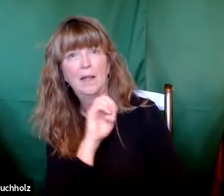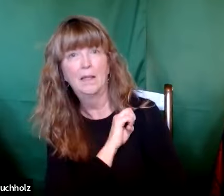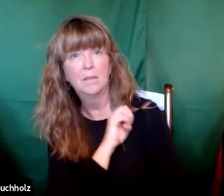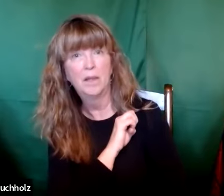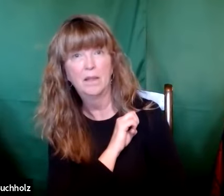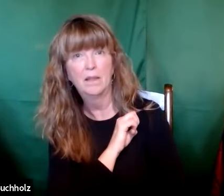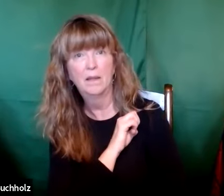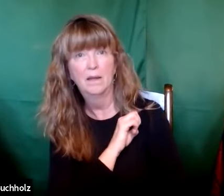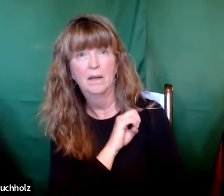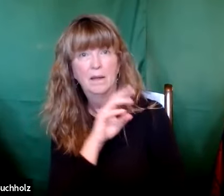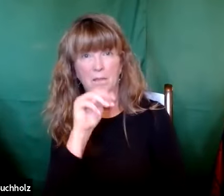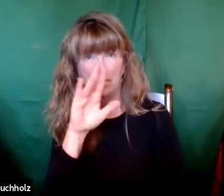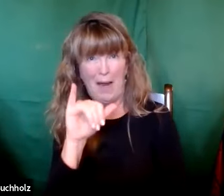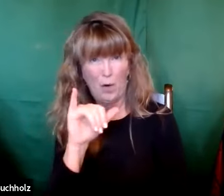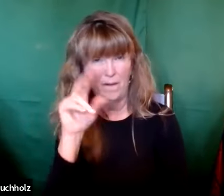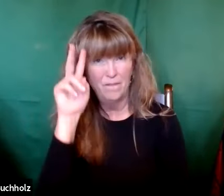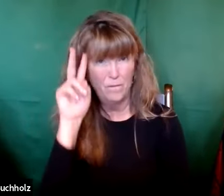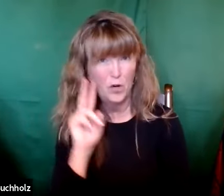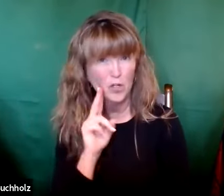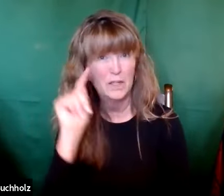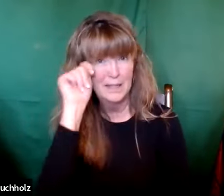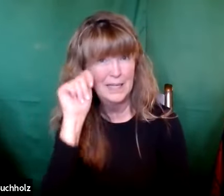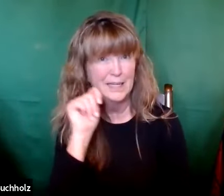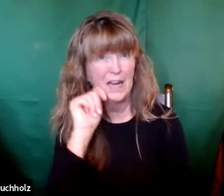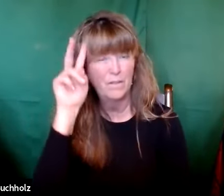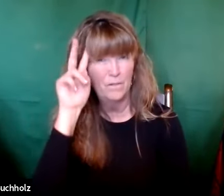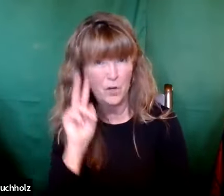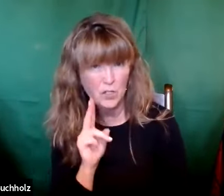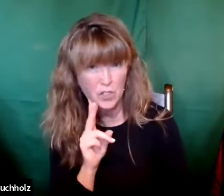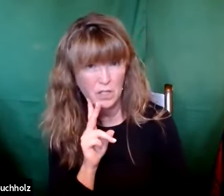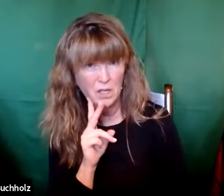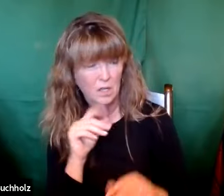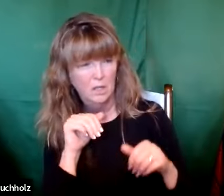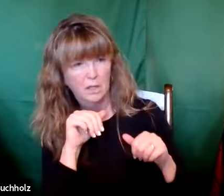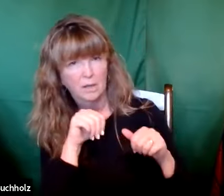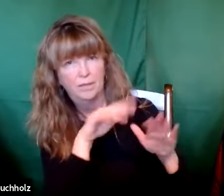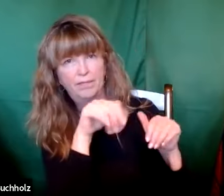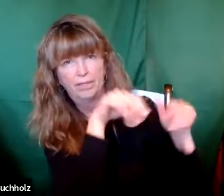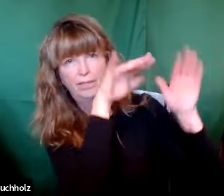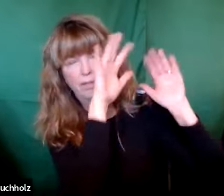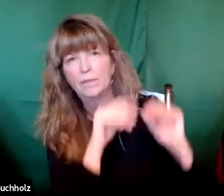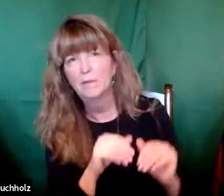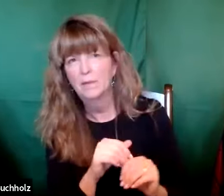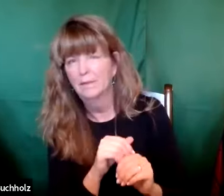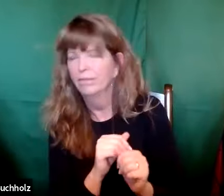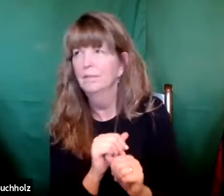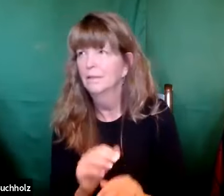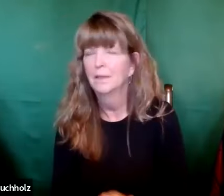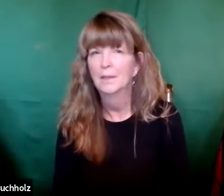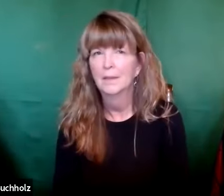outwardly just as they looked at Elizabeth and Mary, Elizabeth, an elderly lady, and Mary, a teenage version,